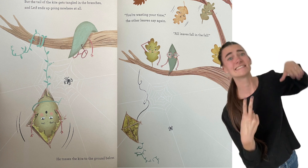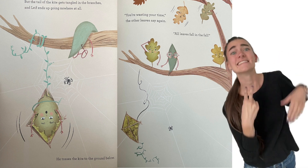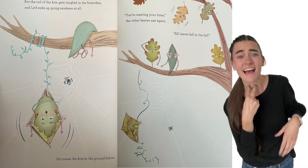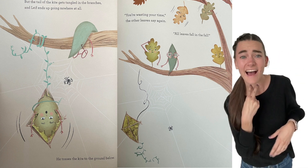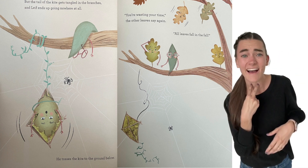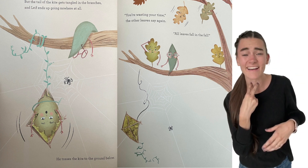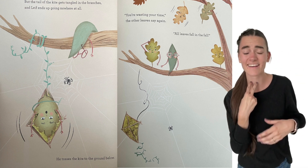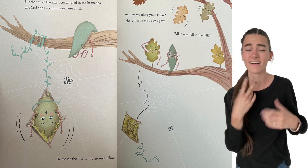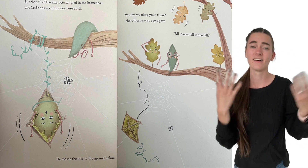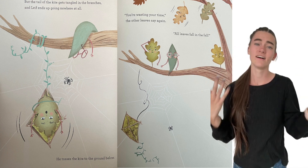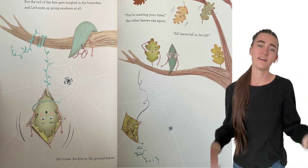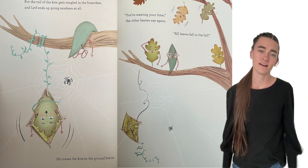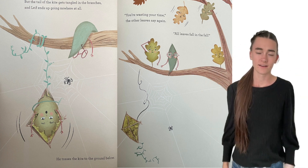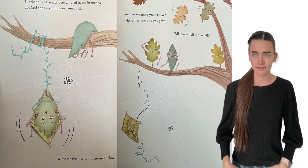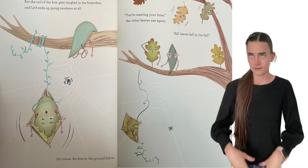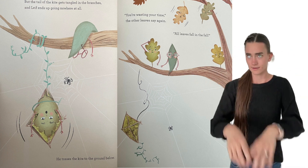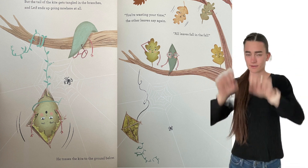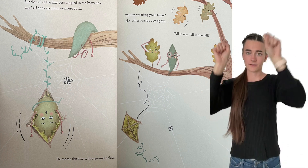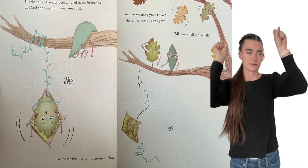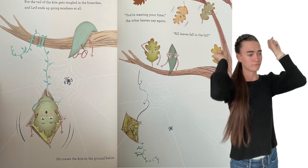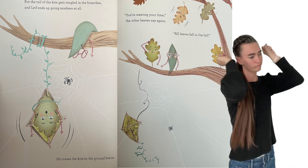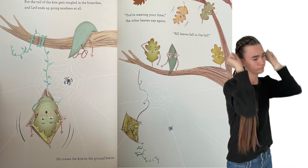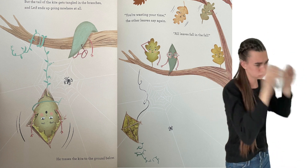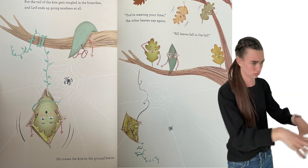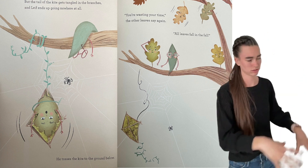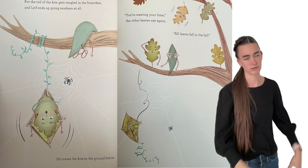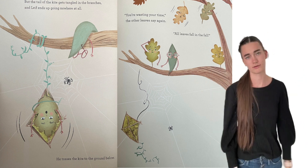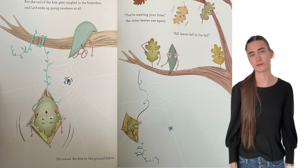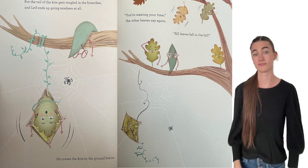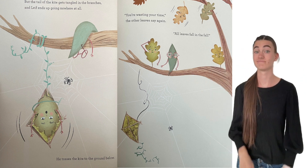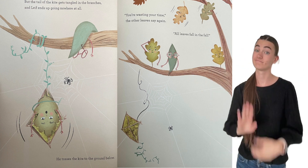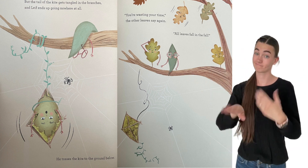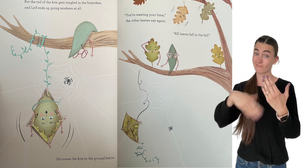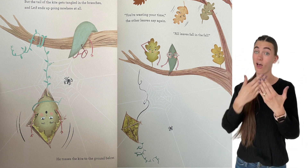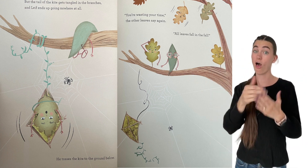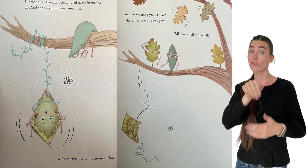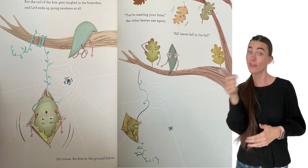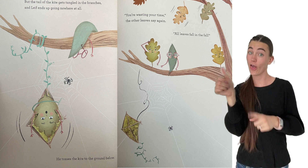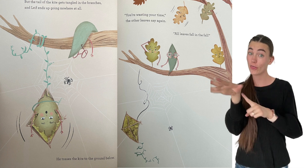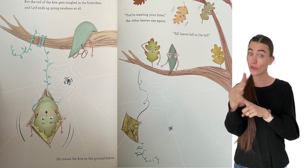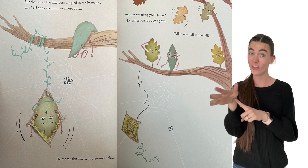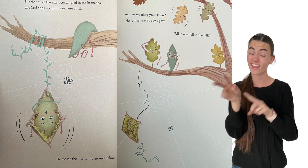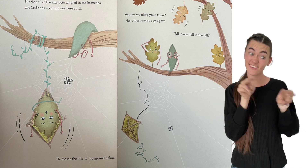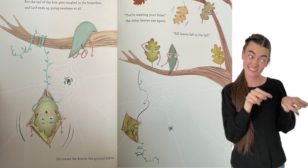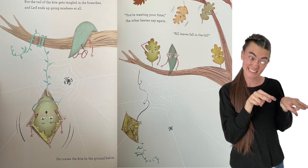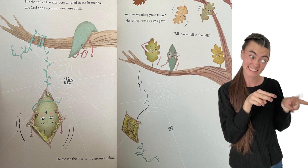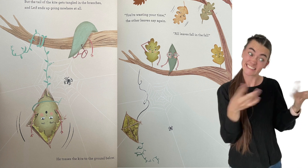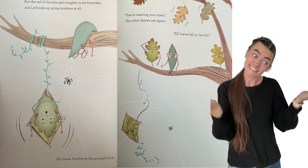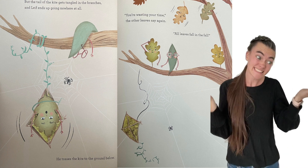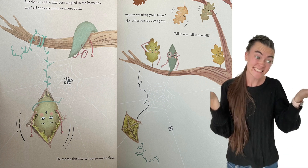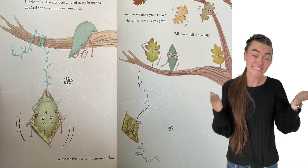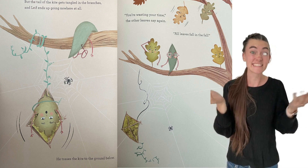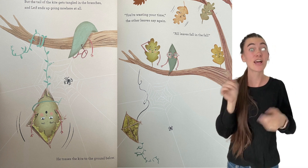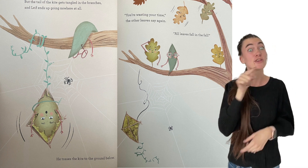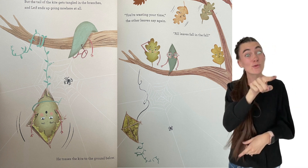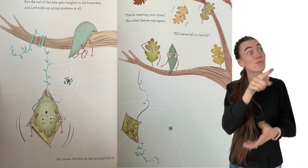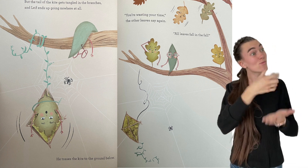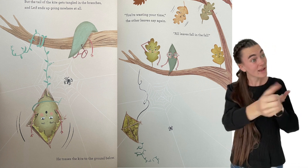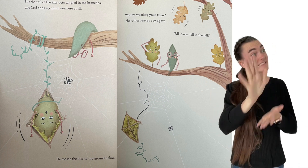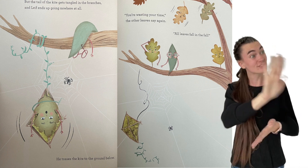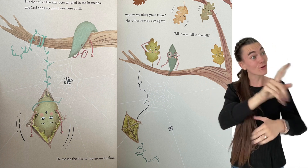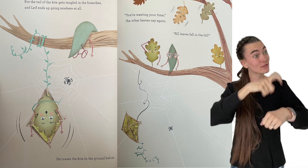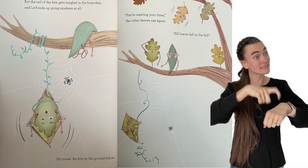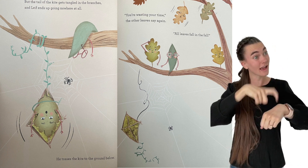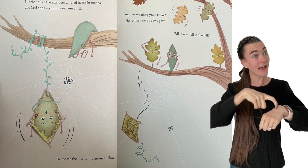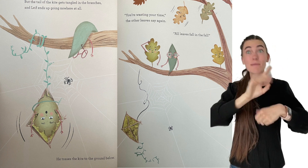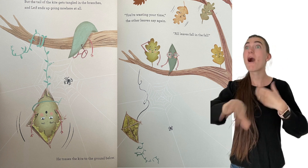Leaf ends up going nowhere at all. He tosses the kite to the ground below. You're wasting your time, the other Leafs